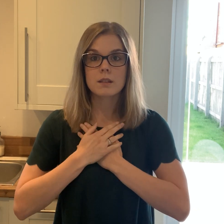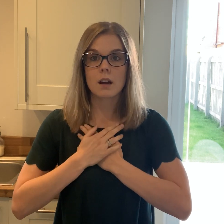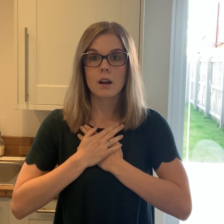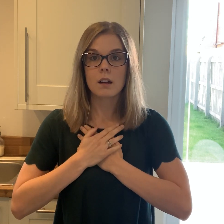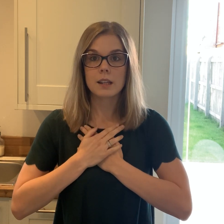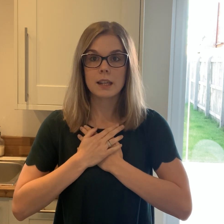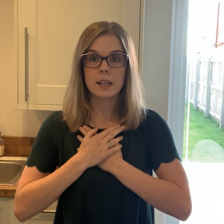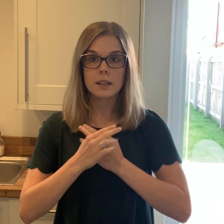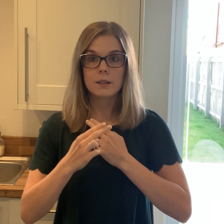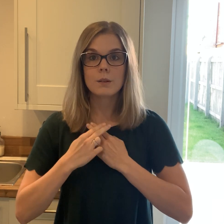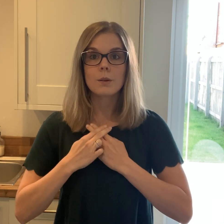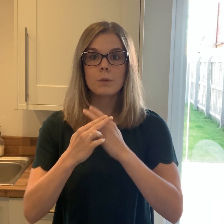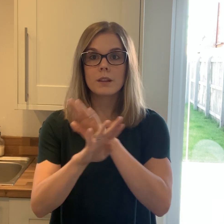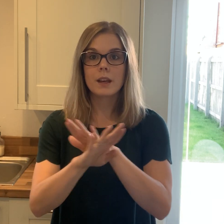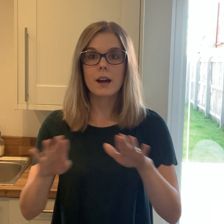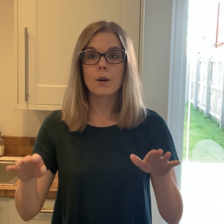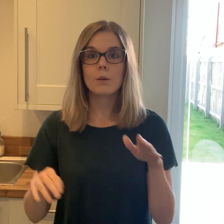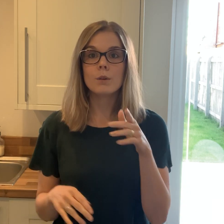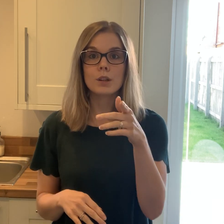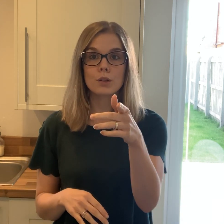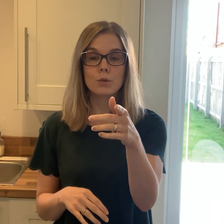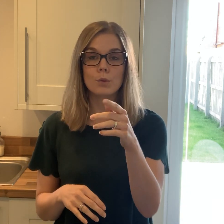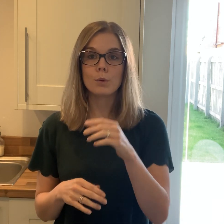darling, without you